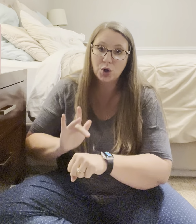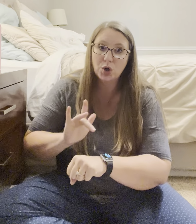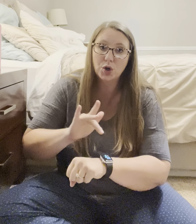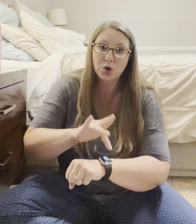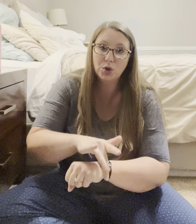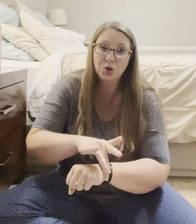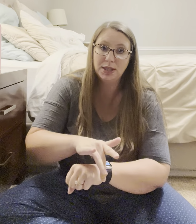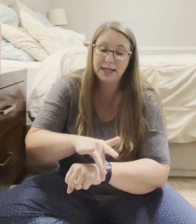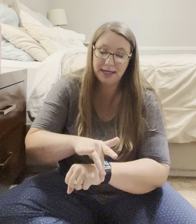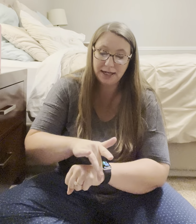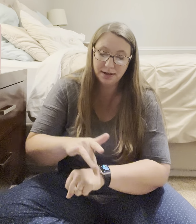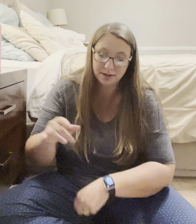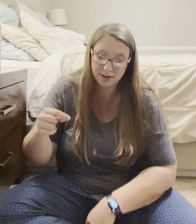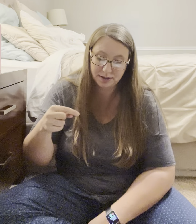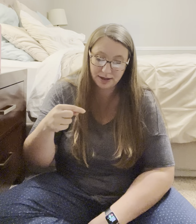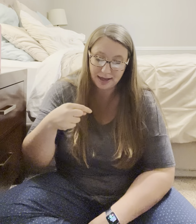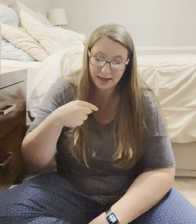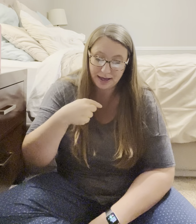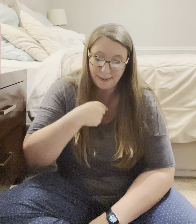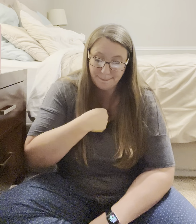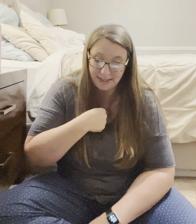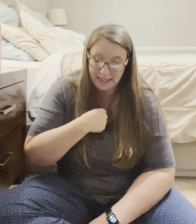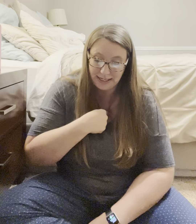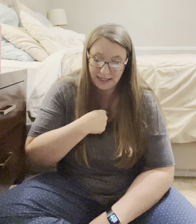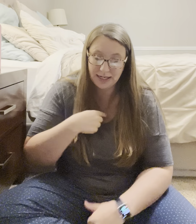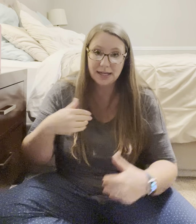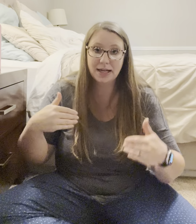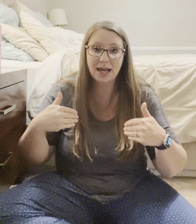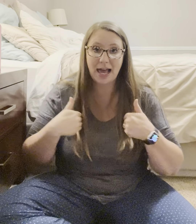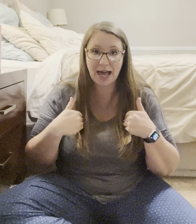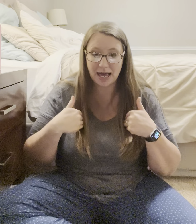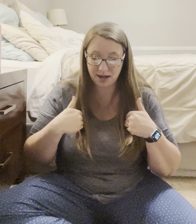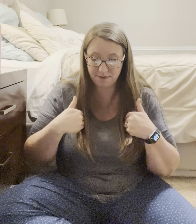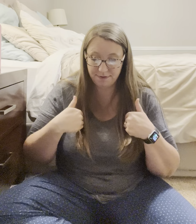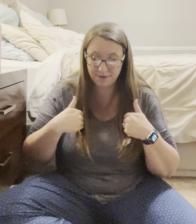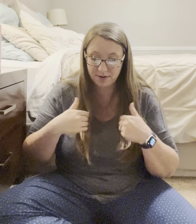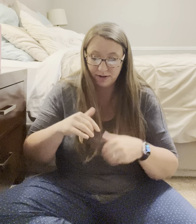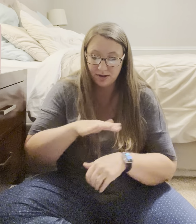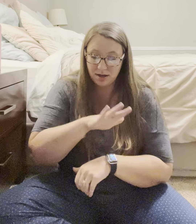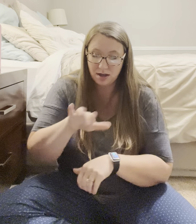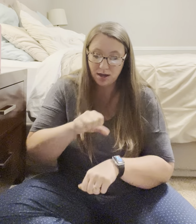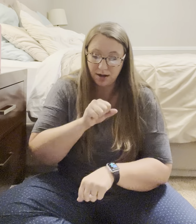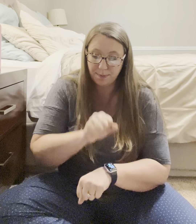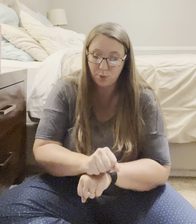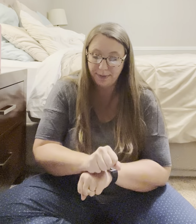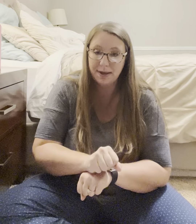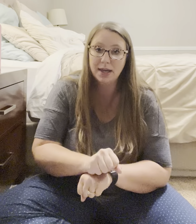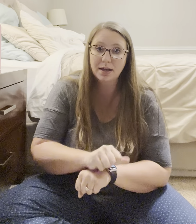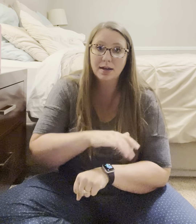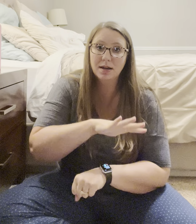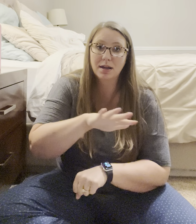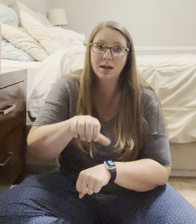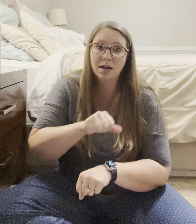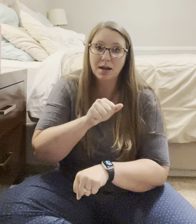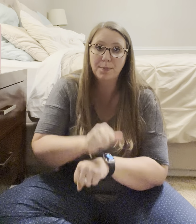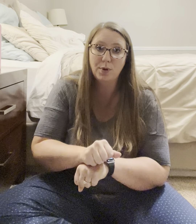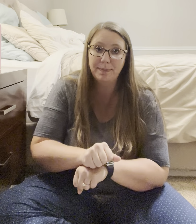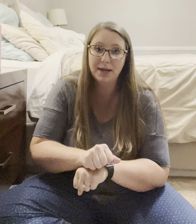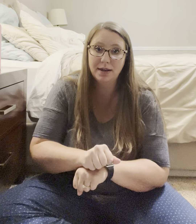Early. Me. Have. Appointment. Appointment.